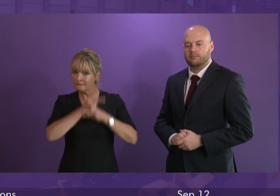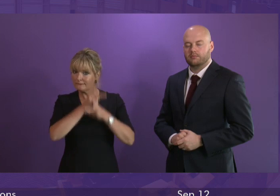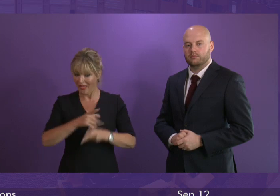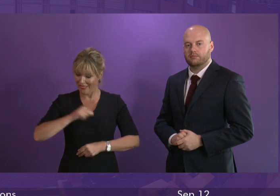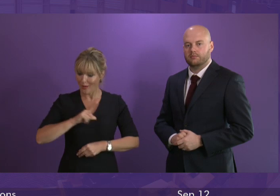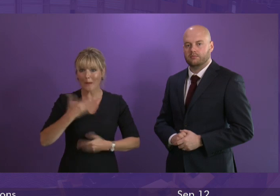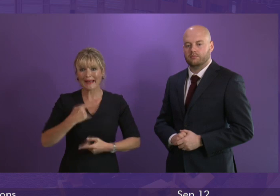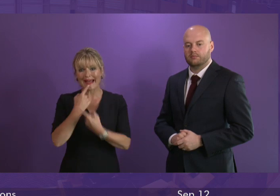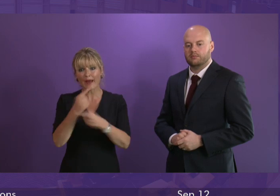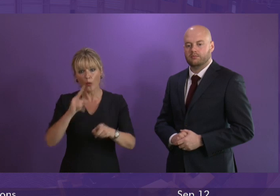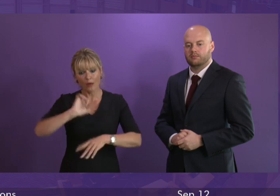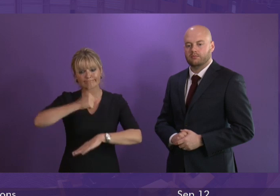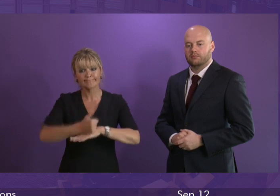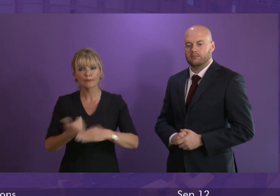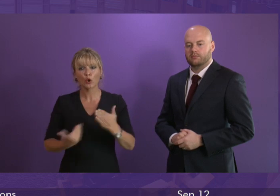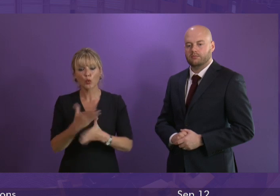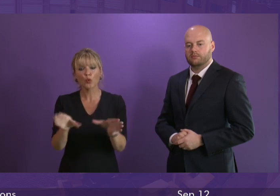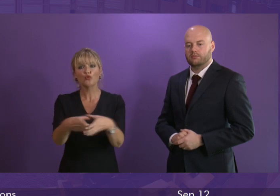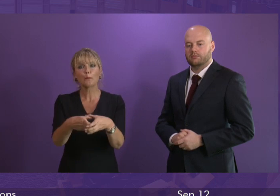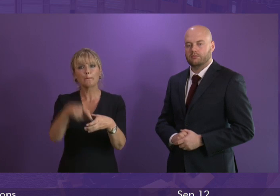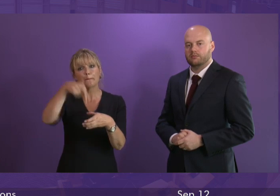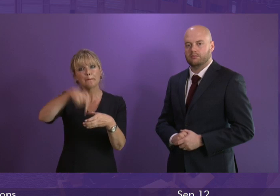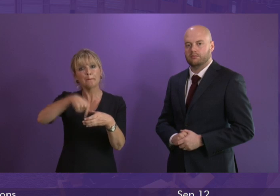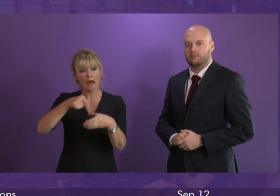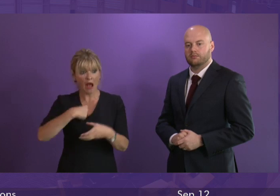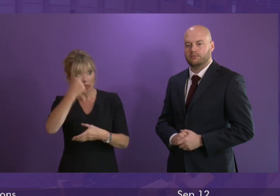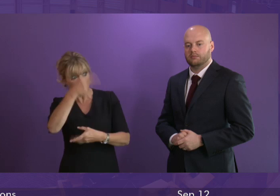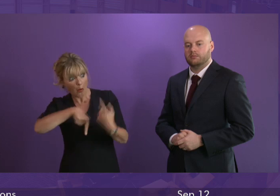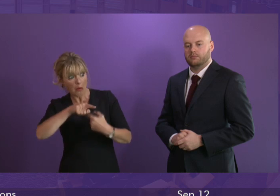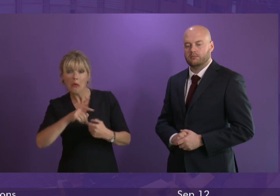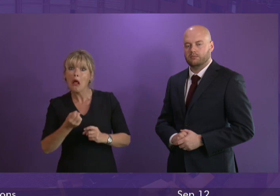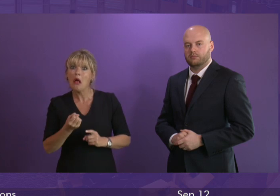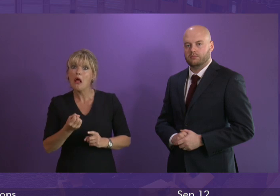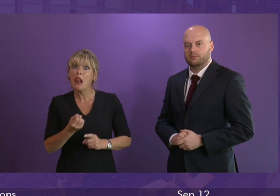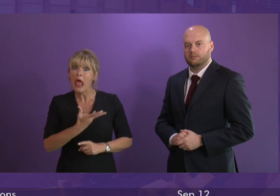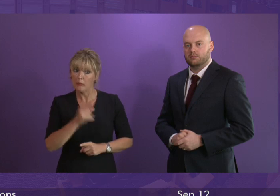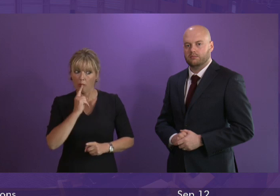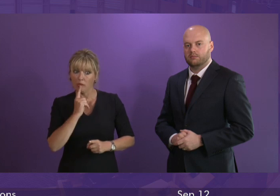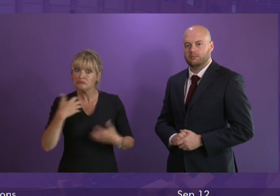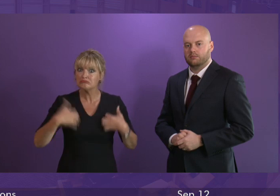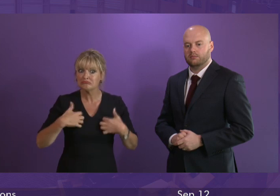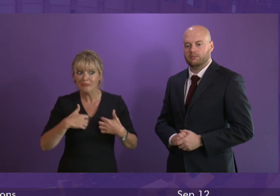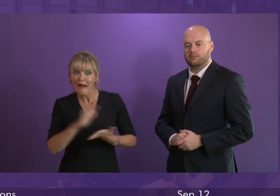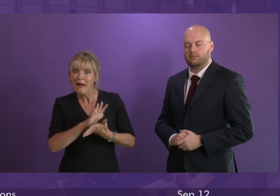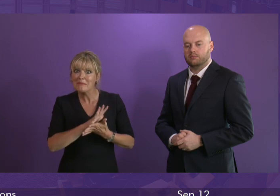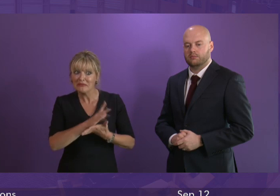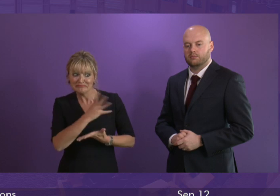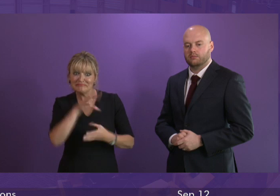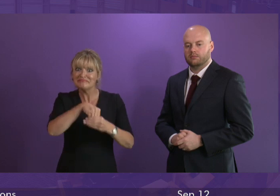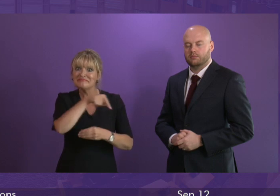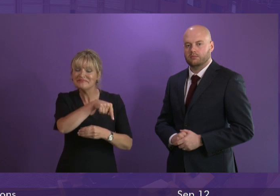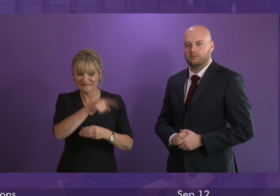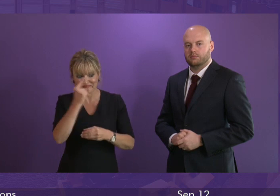that I've just referred to about the establishment of a new body, which I would have hoped is something that Labour would welcome, to make sure that we are reflecting